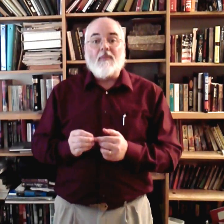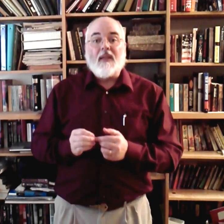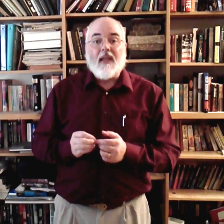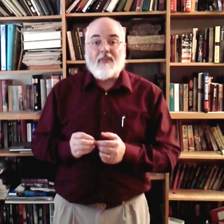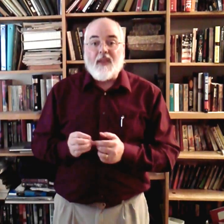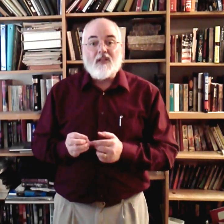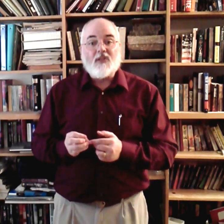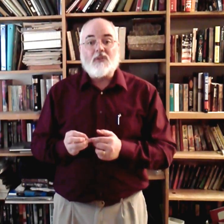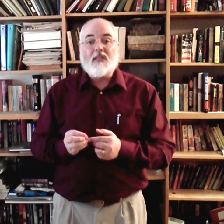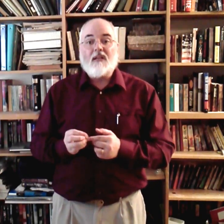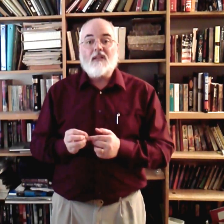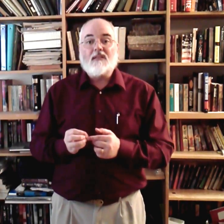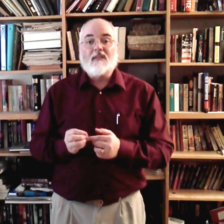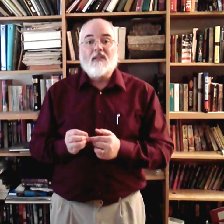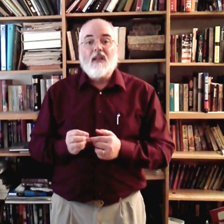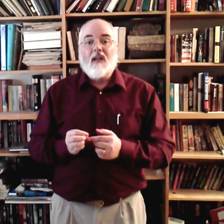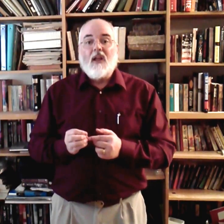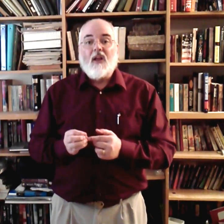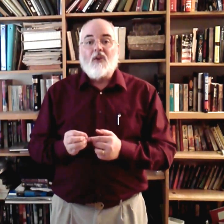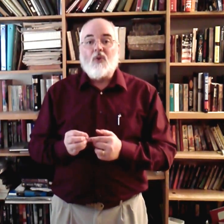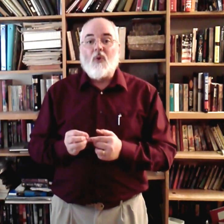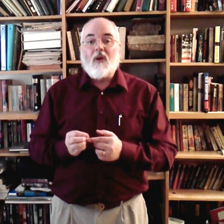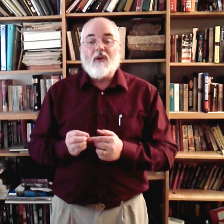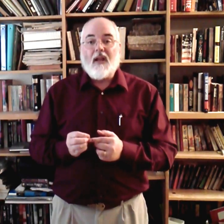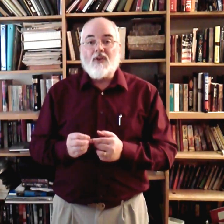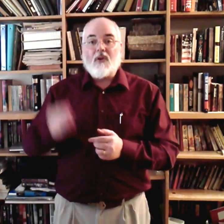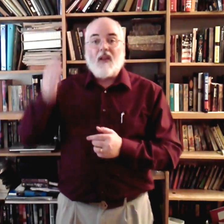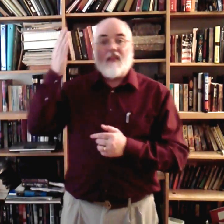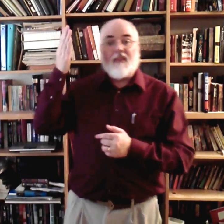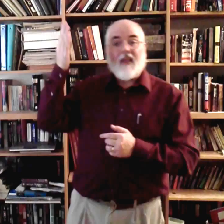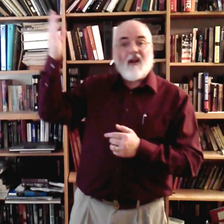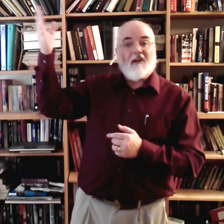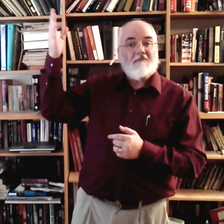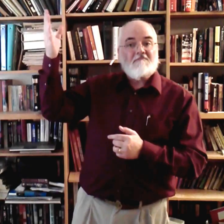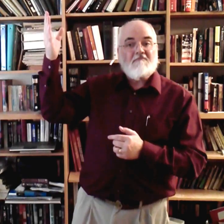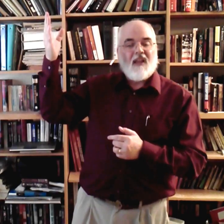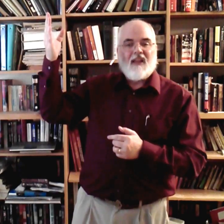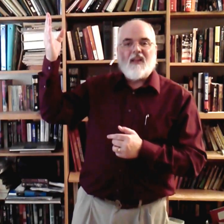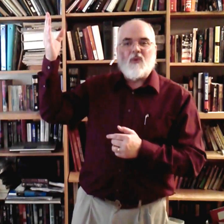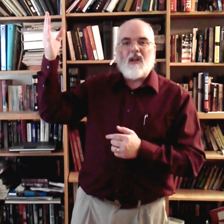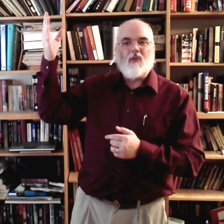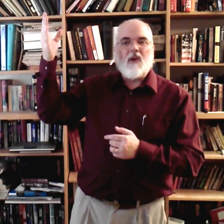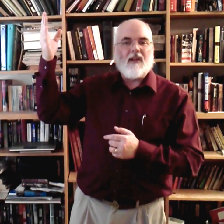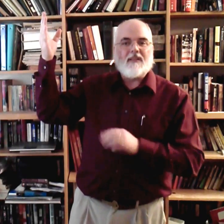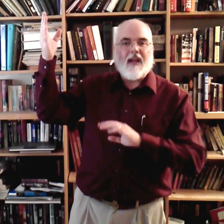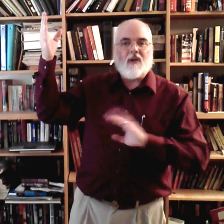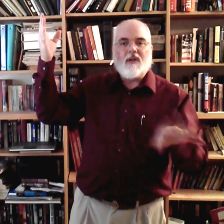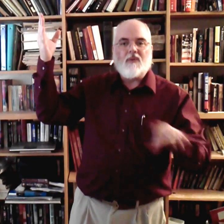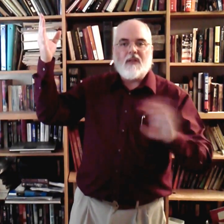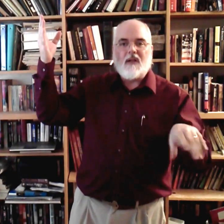yet, there's no sickness, toil, or danger. There. We're going to leave the word is out. We don't need it. It's a